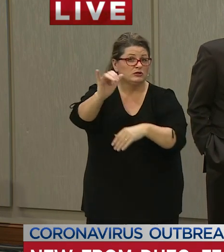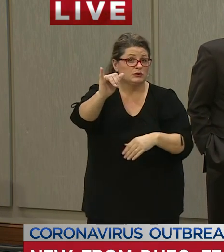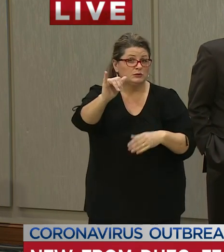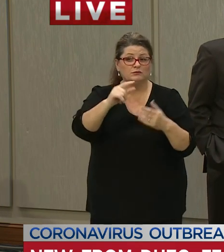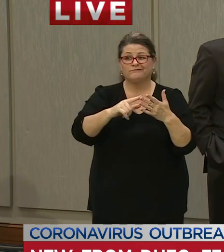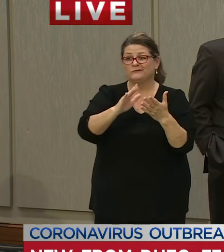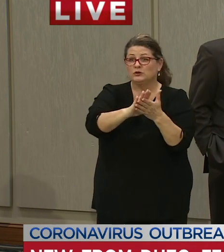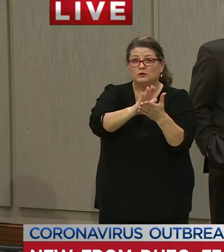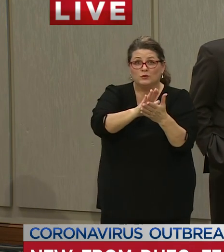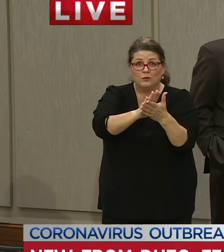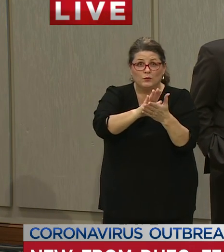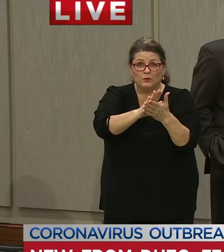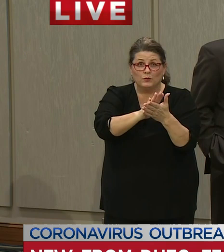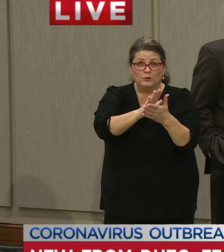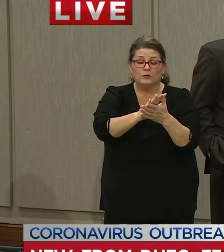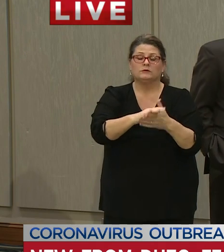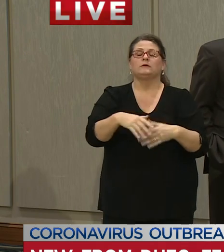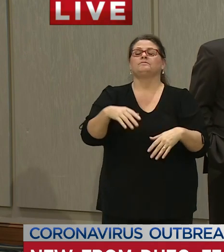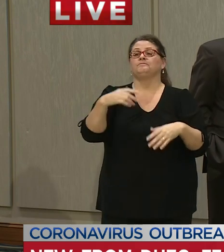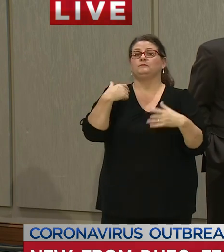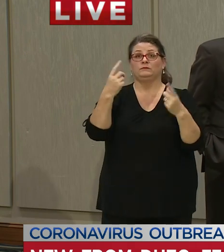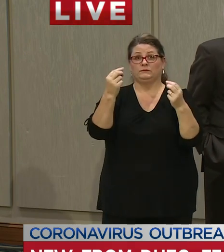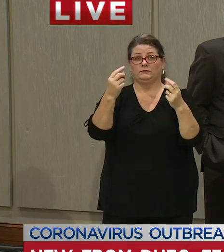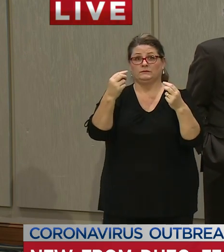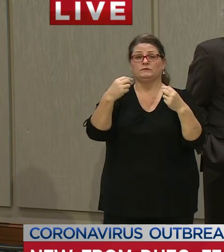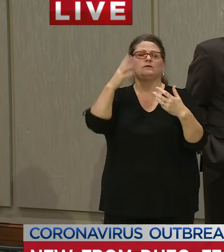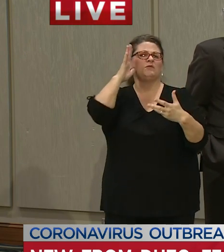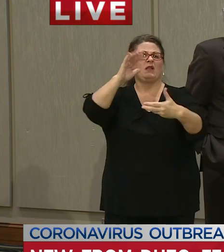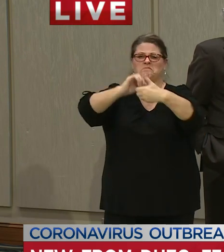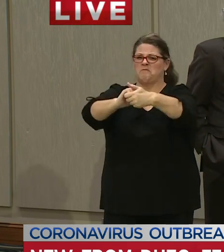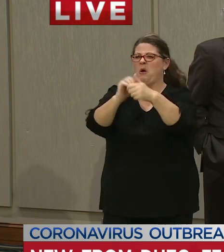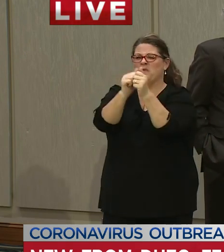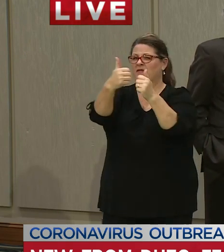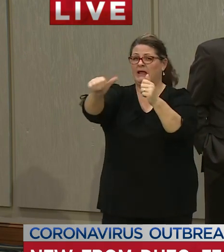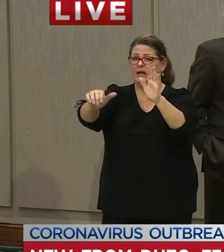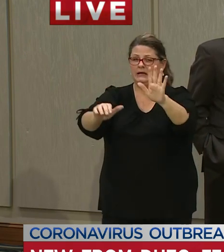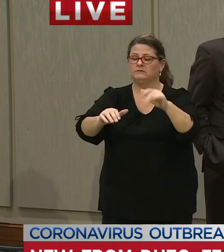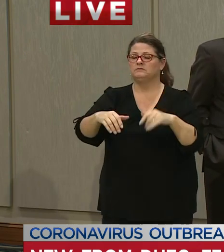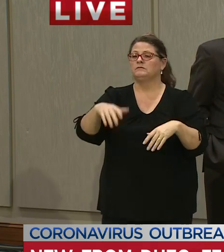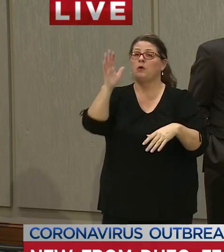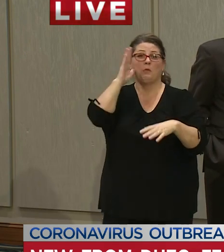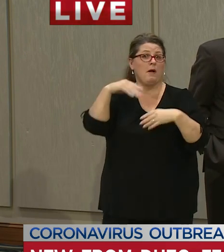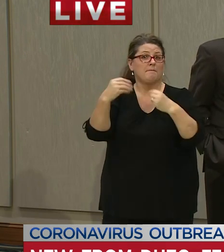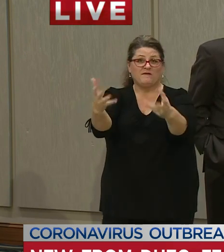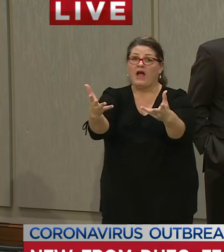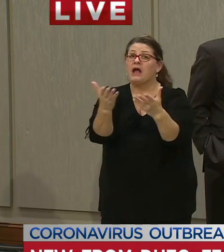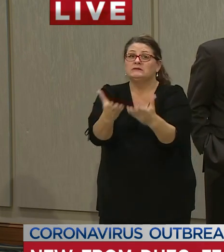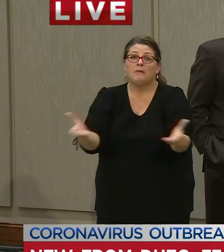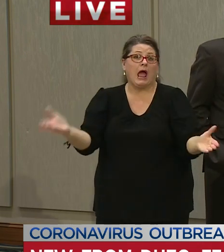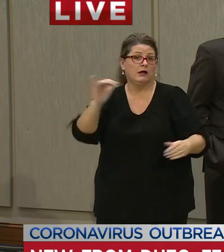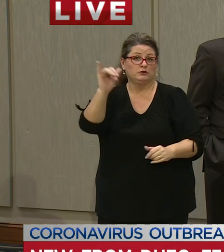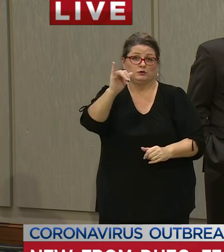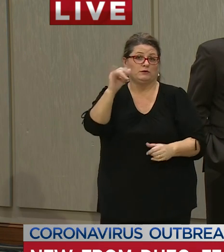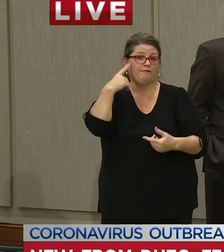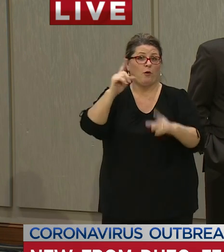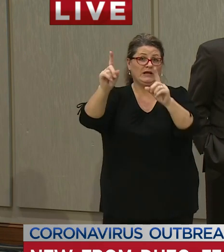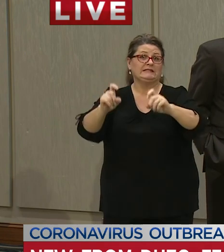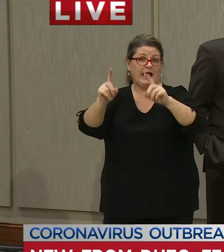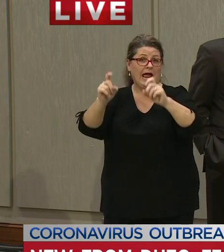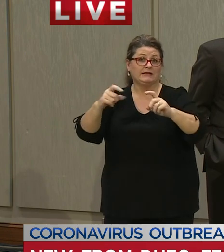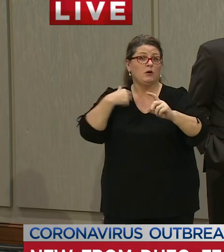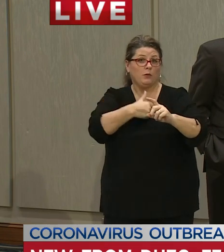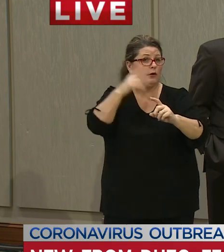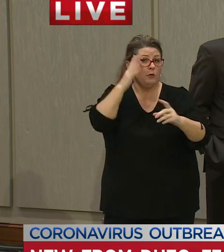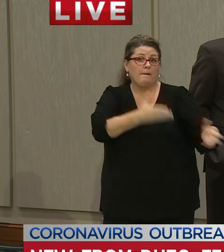schools we will go and we'll partner with anyone and we'll provide the supplies for the testing site